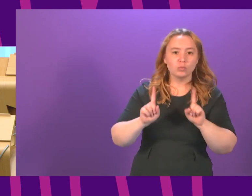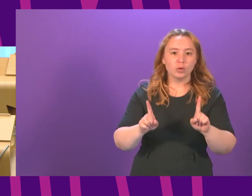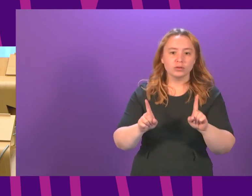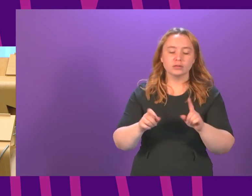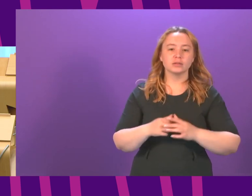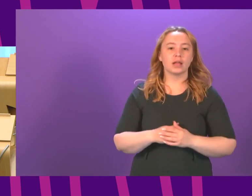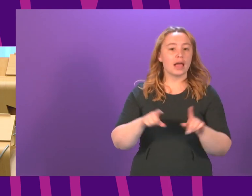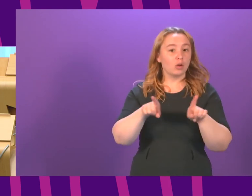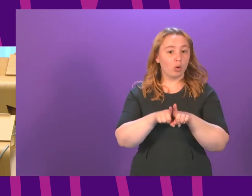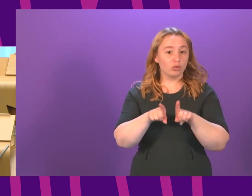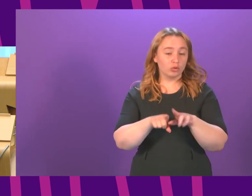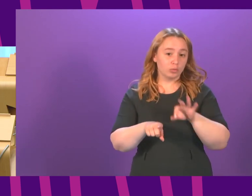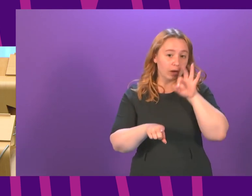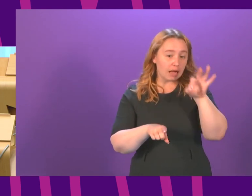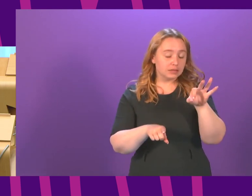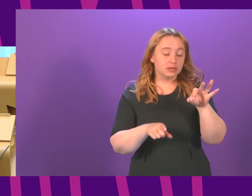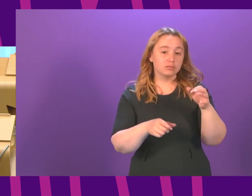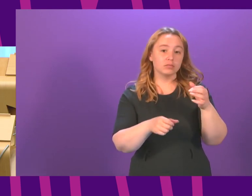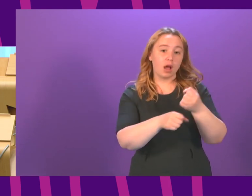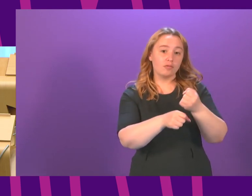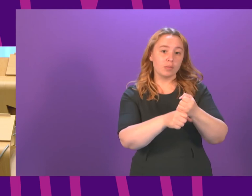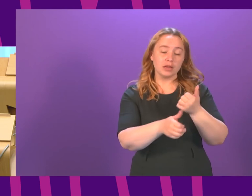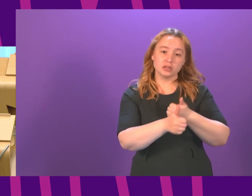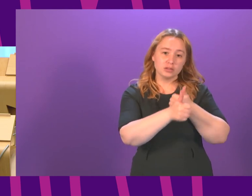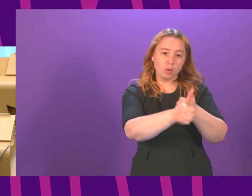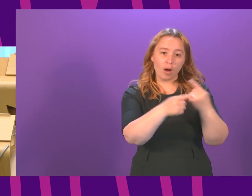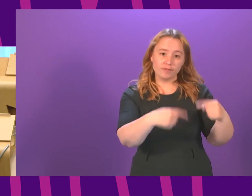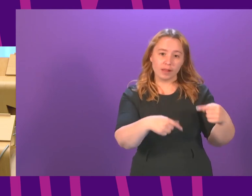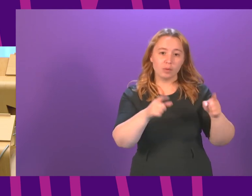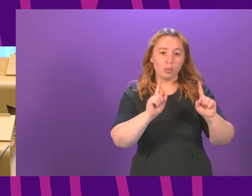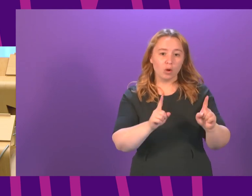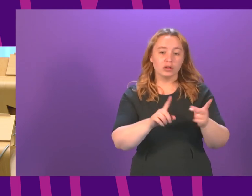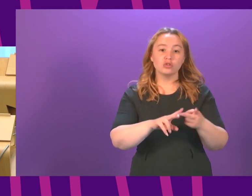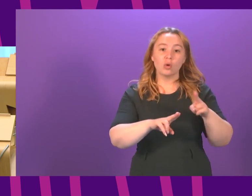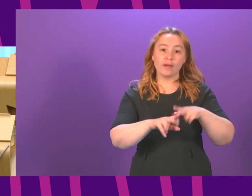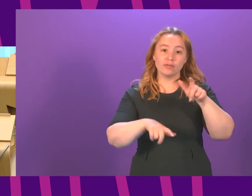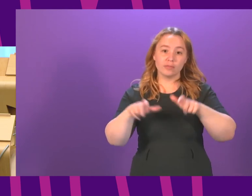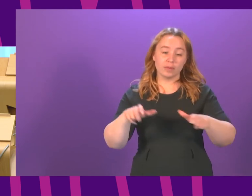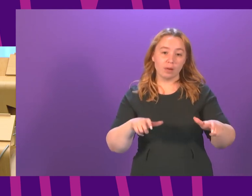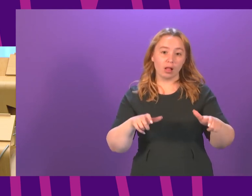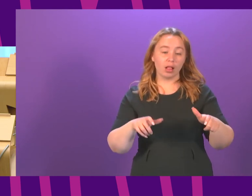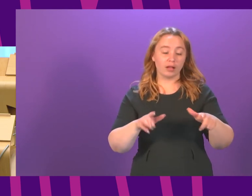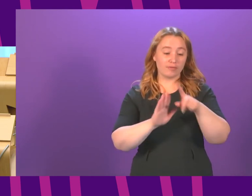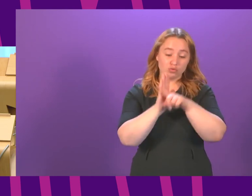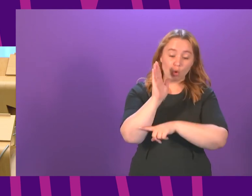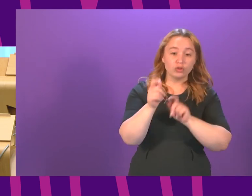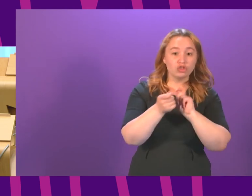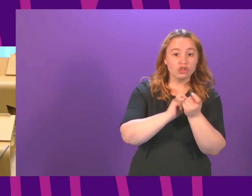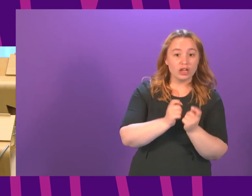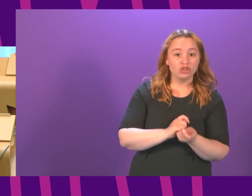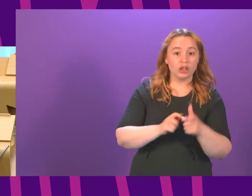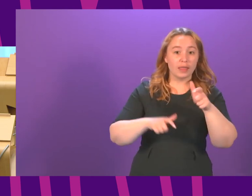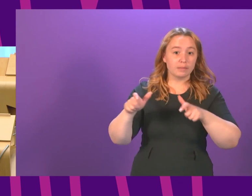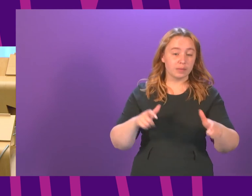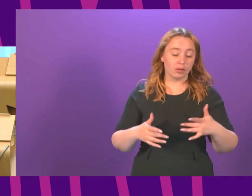for people who are apprehensive about readjusting to changes of restrictions as we move forward a particular concern highlighted by